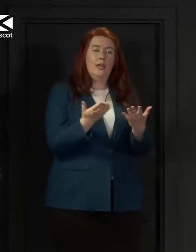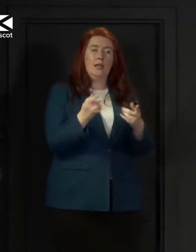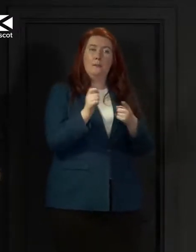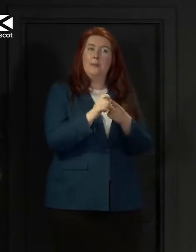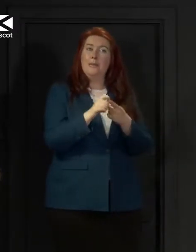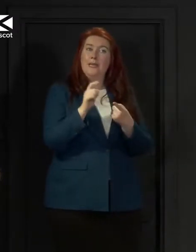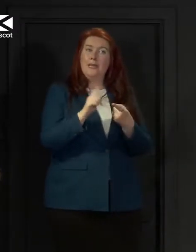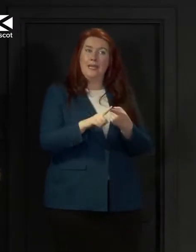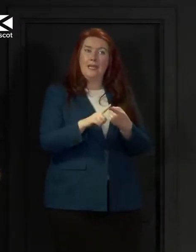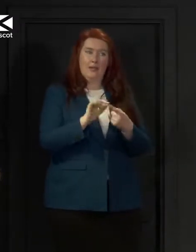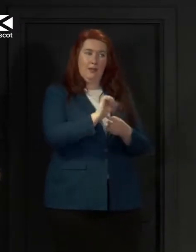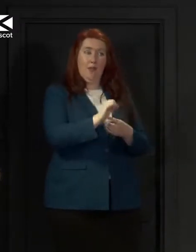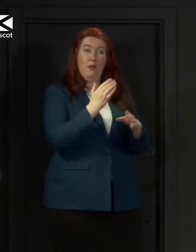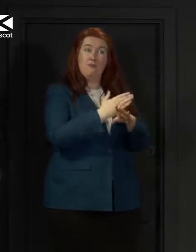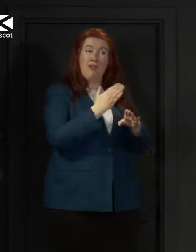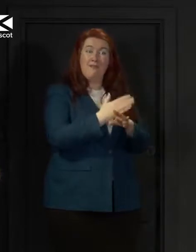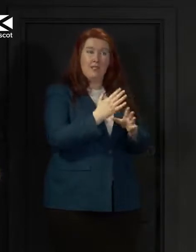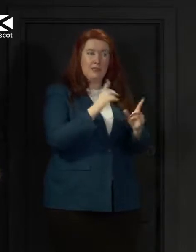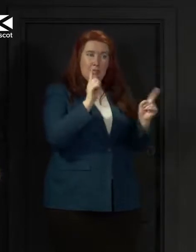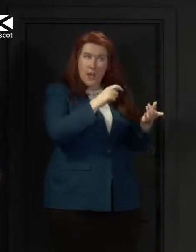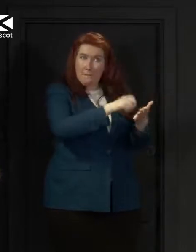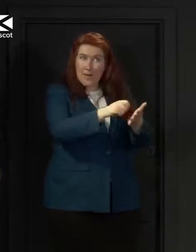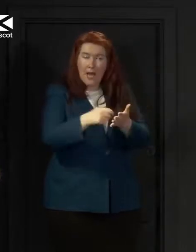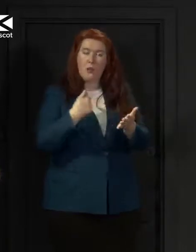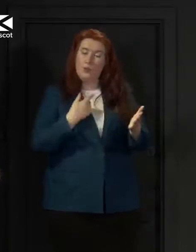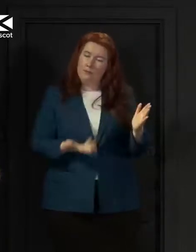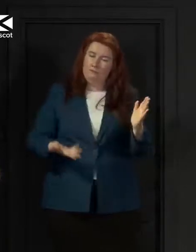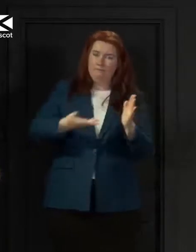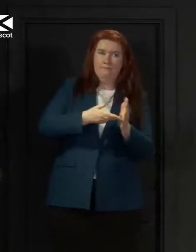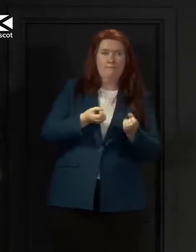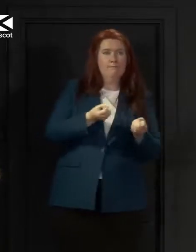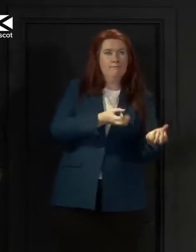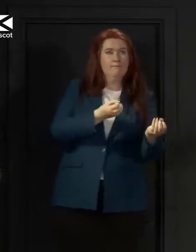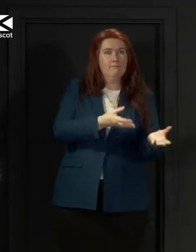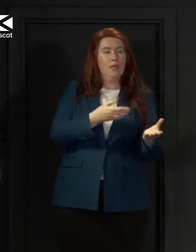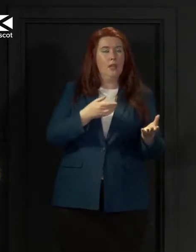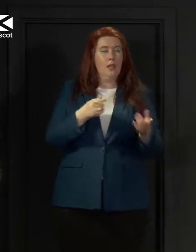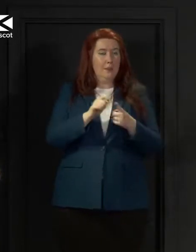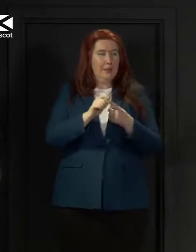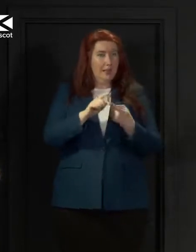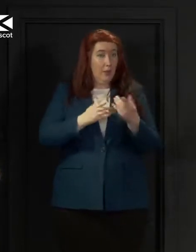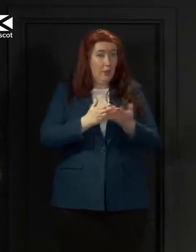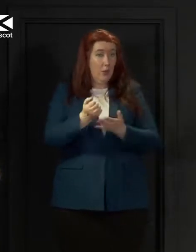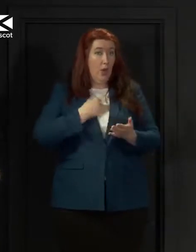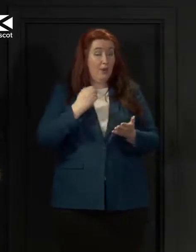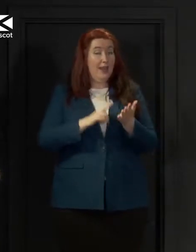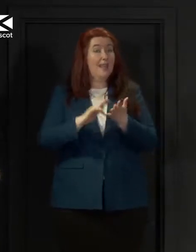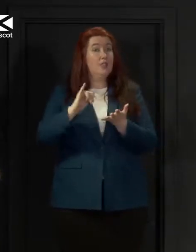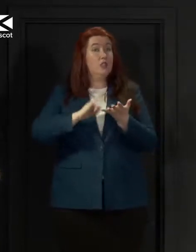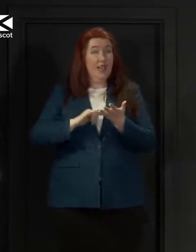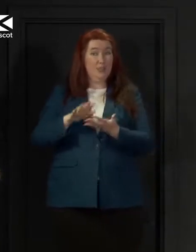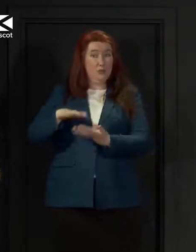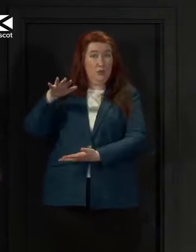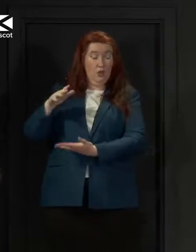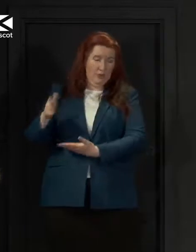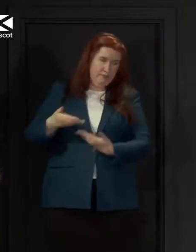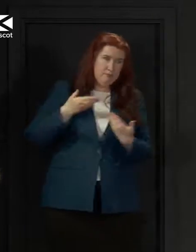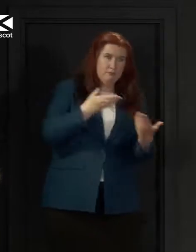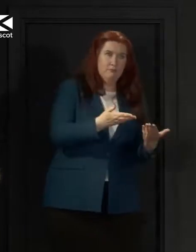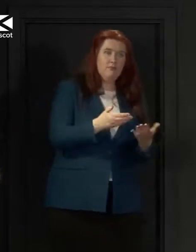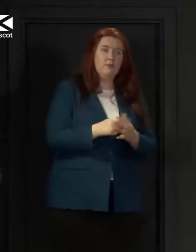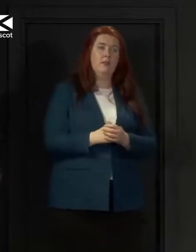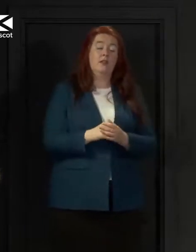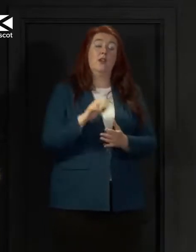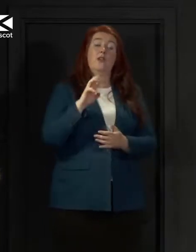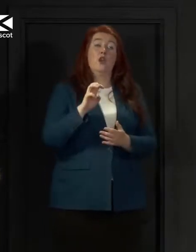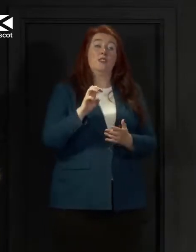private supply chains was picked up and supplied by us through our NHS stock we on the 13th of